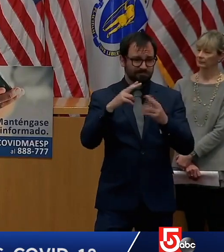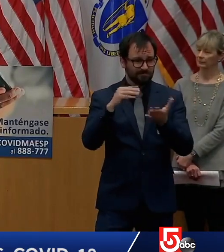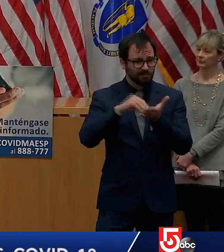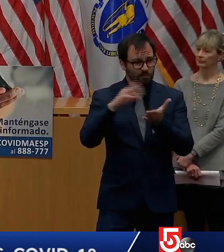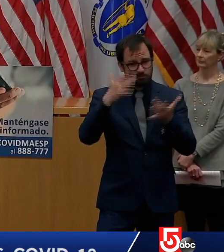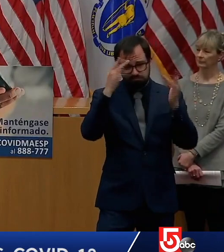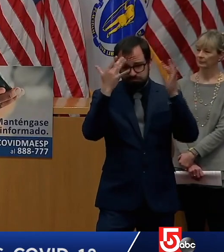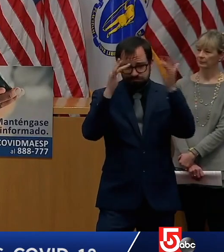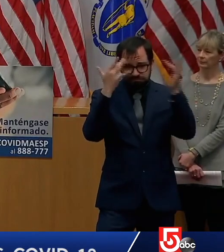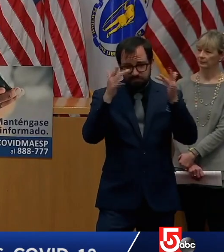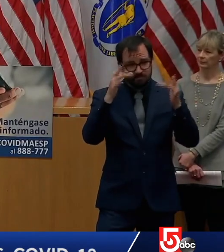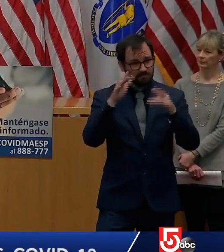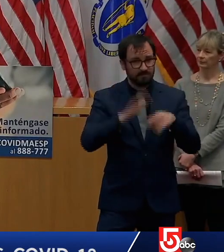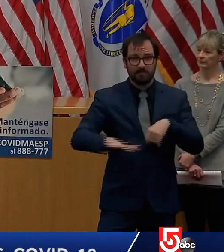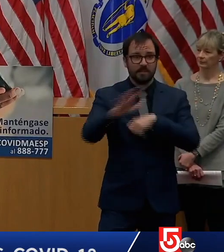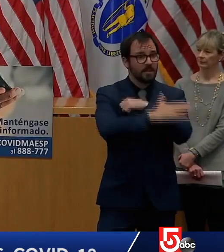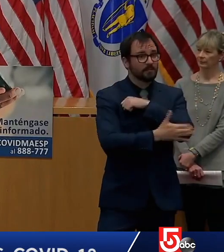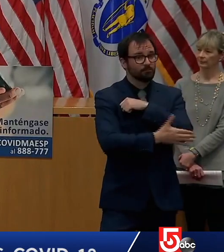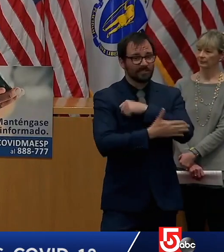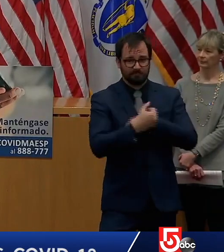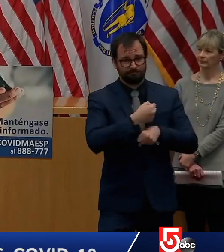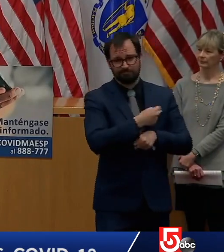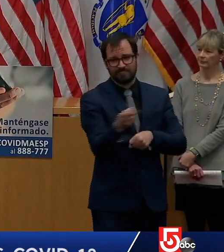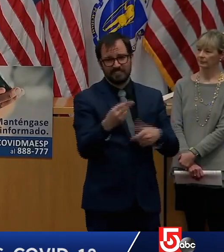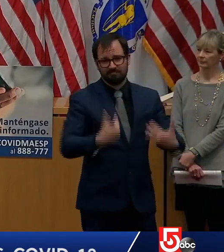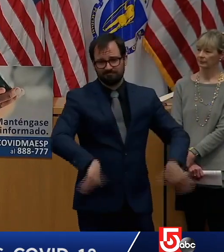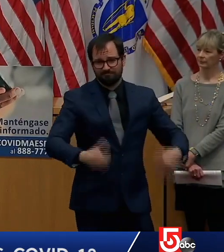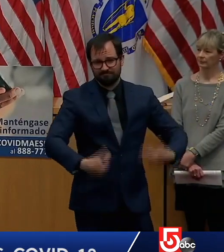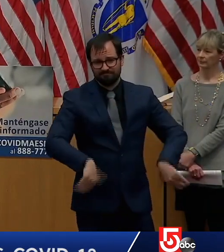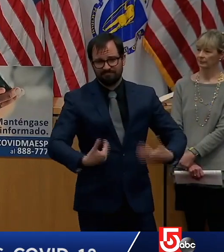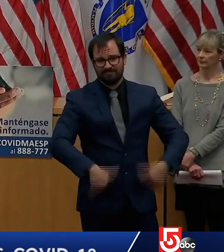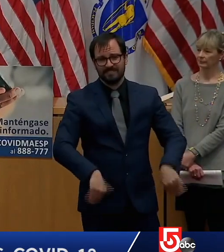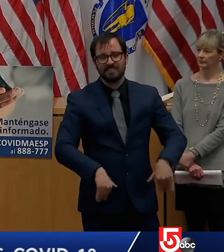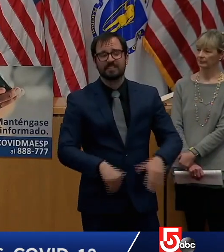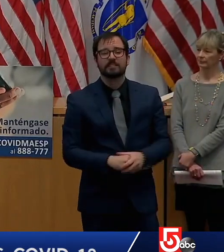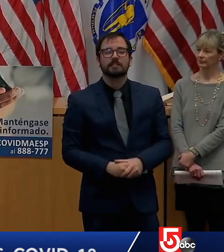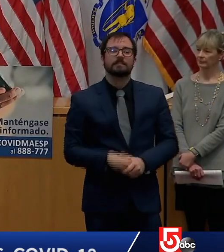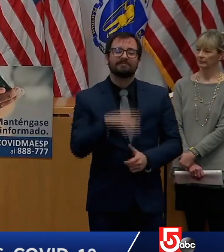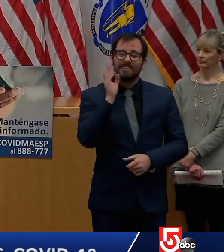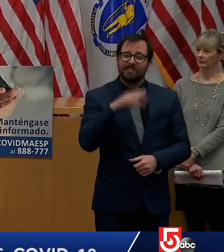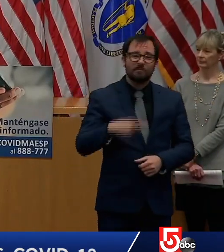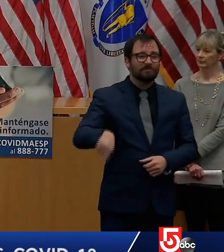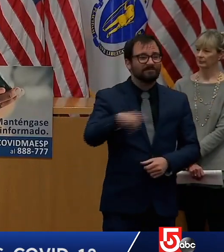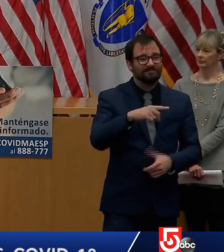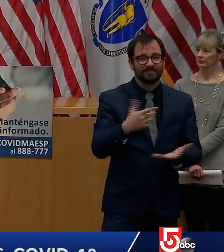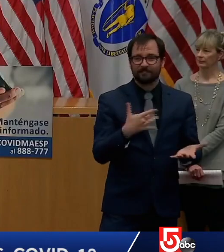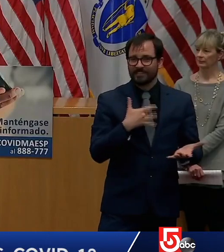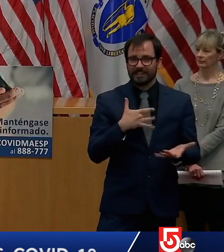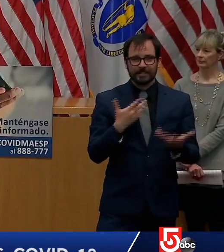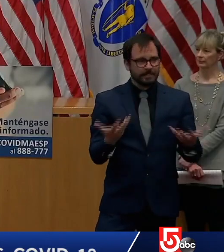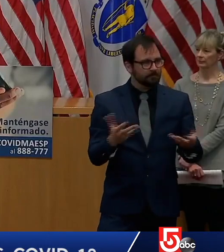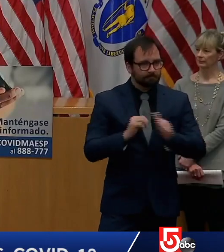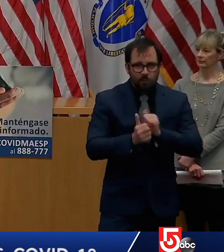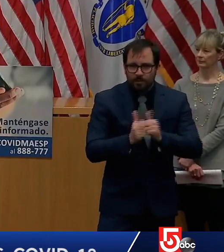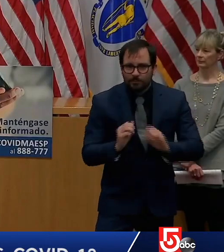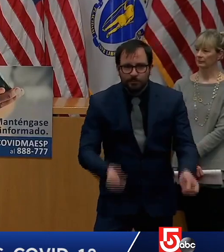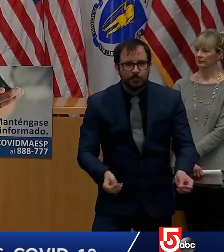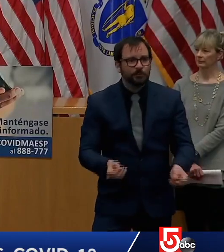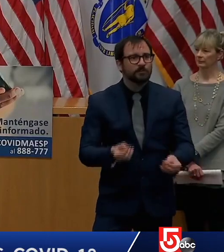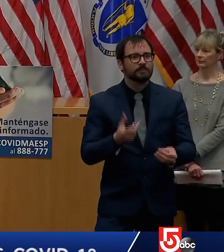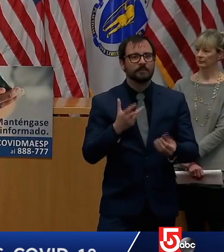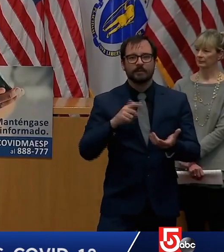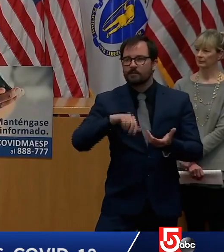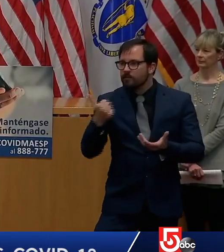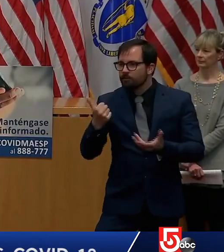resources for many of them all of them has been a terrible loss school administrators principals and